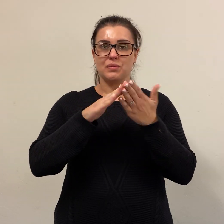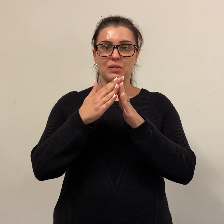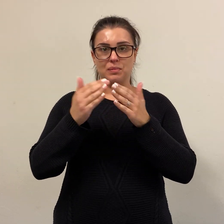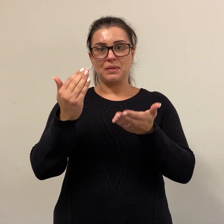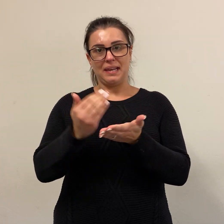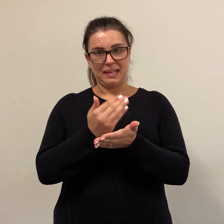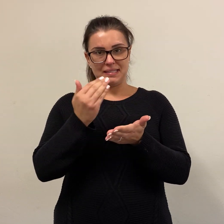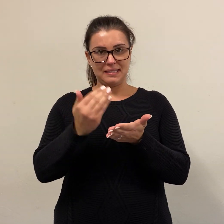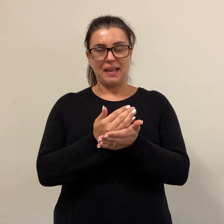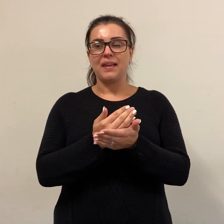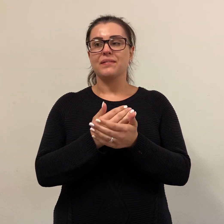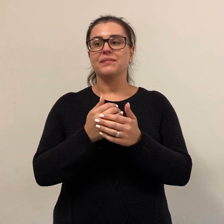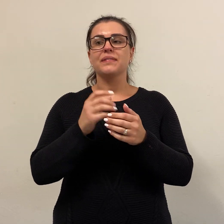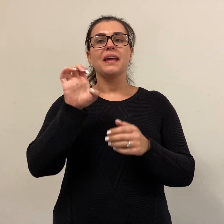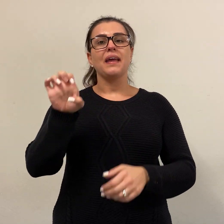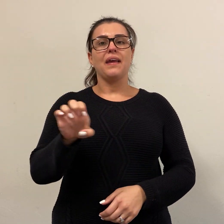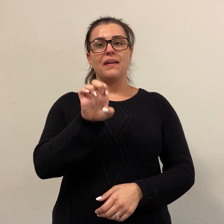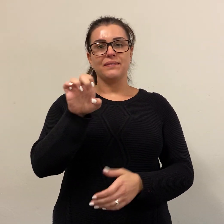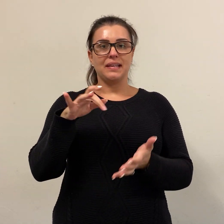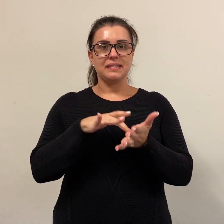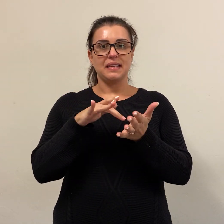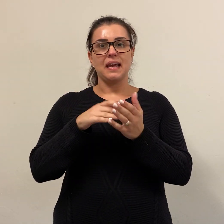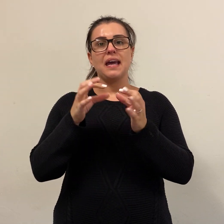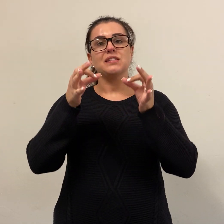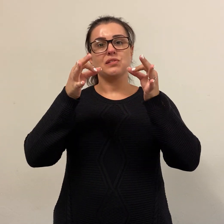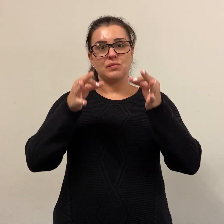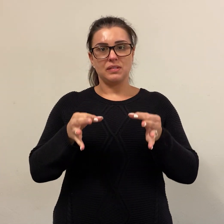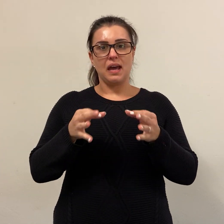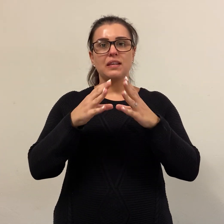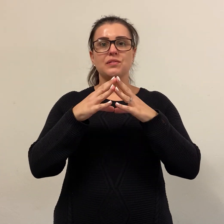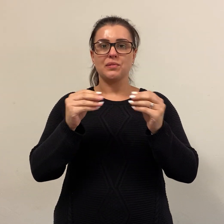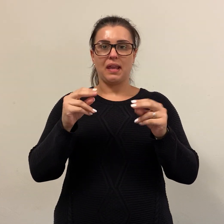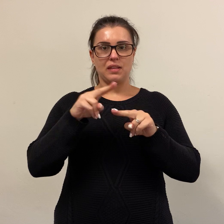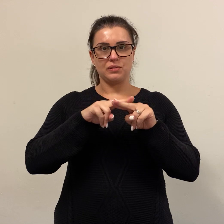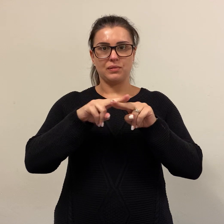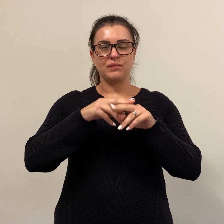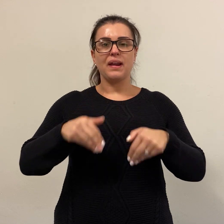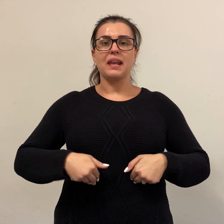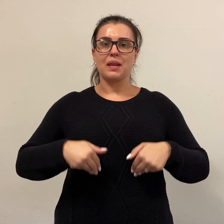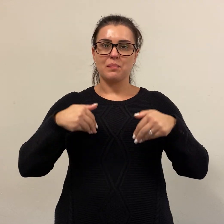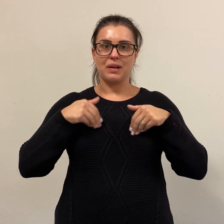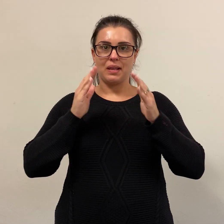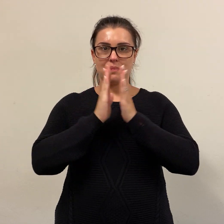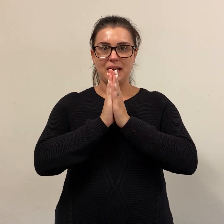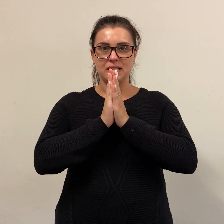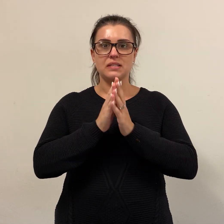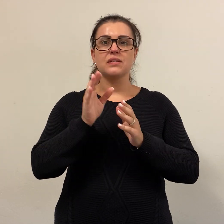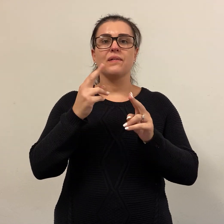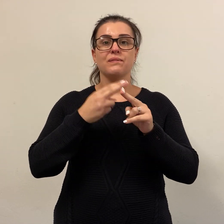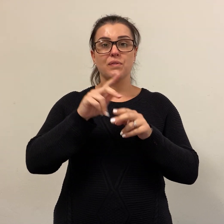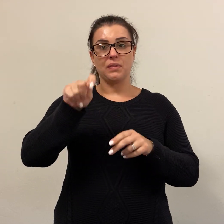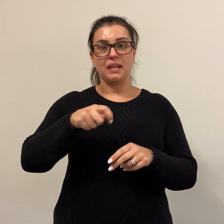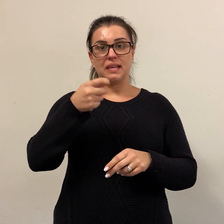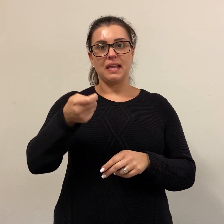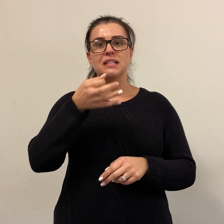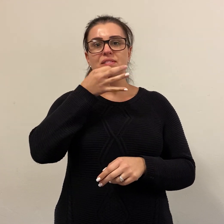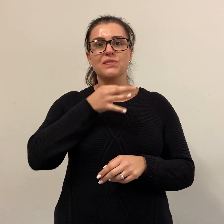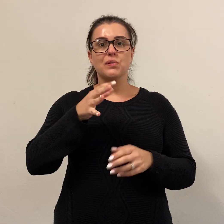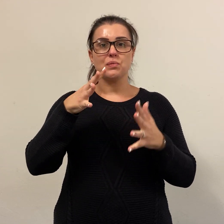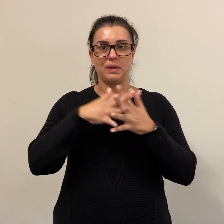To make sure that the community is safe, FNR has decided to cancel Friday morning Mass for the next few